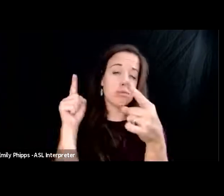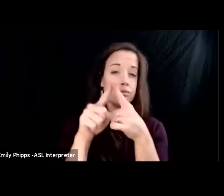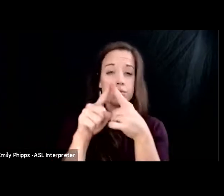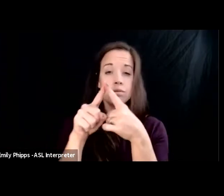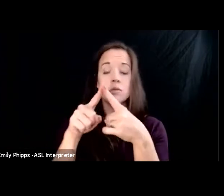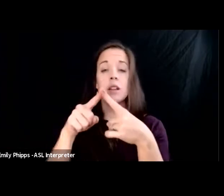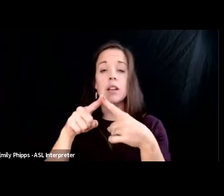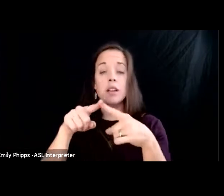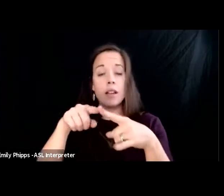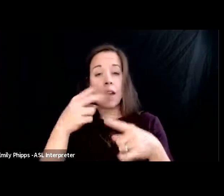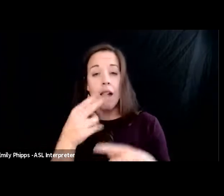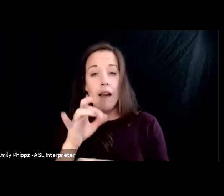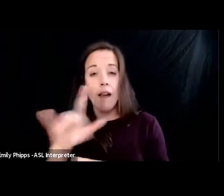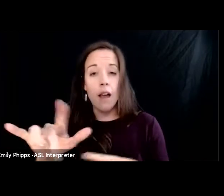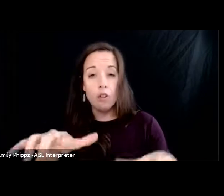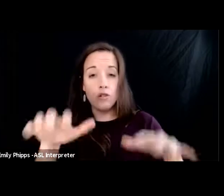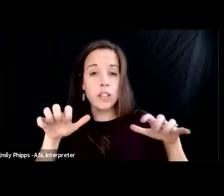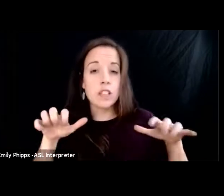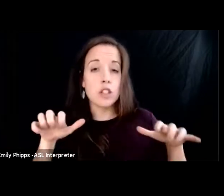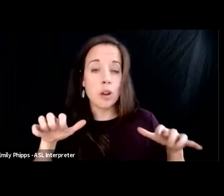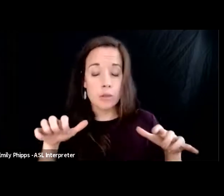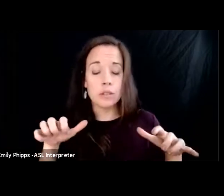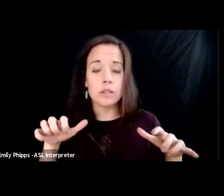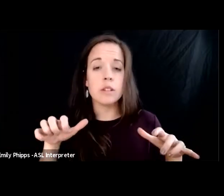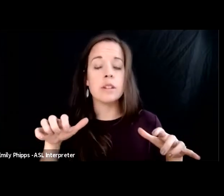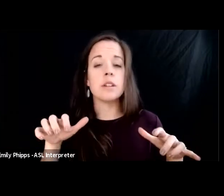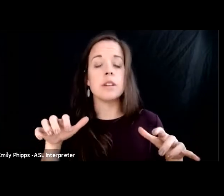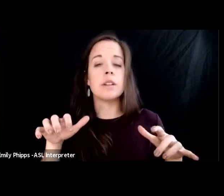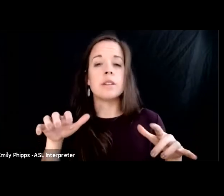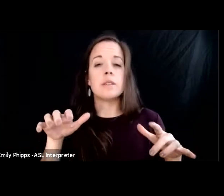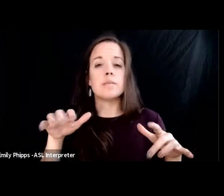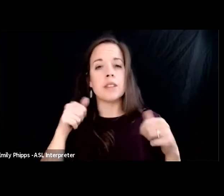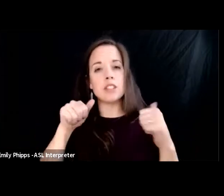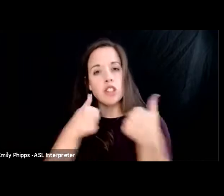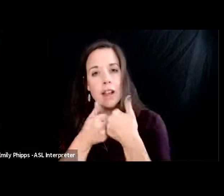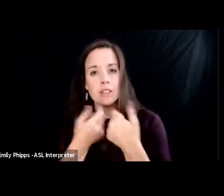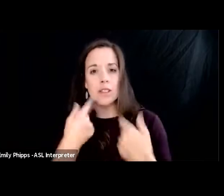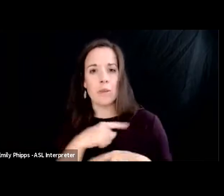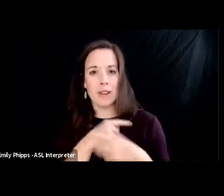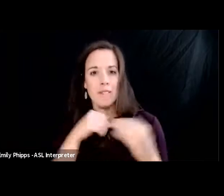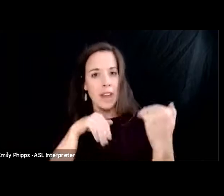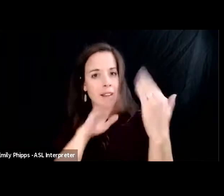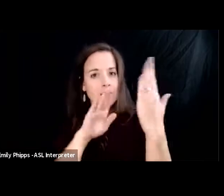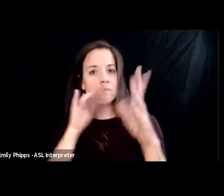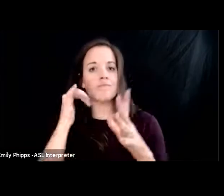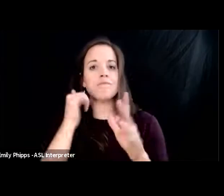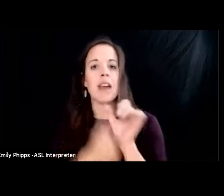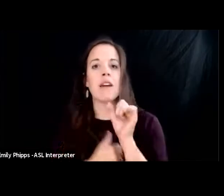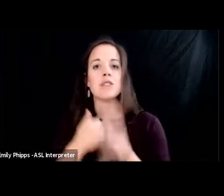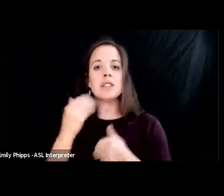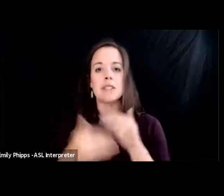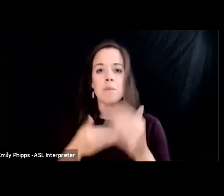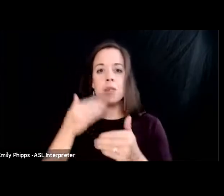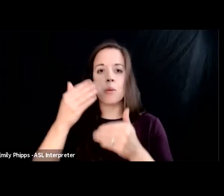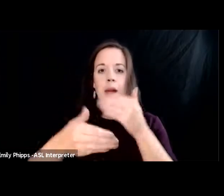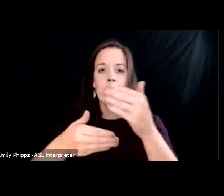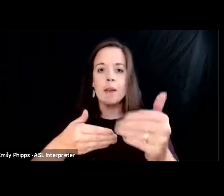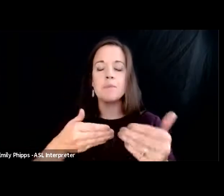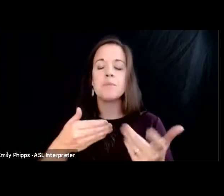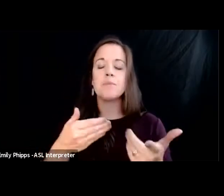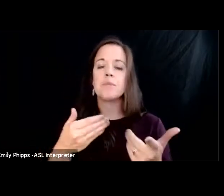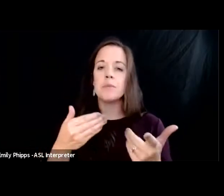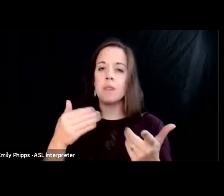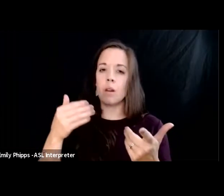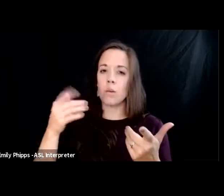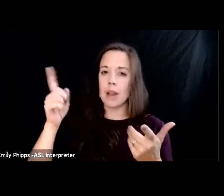ice and the challenge of course that we face is that every step of the way when those